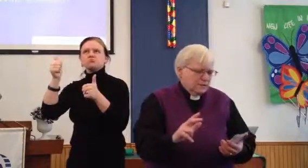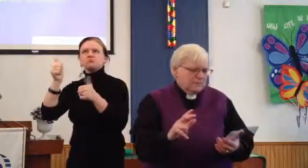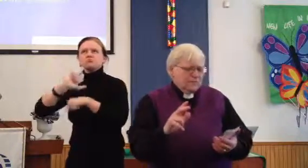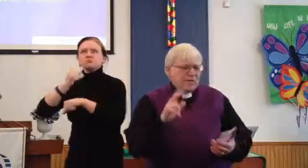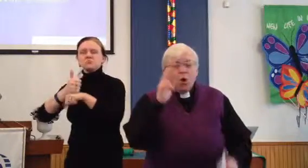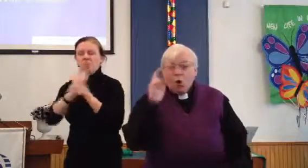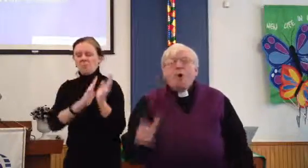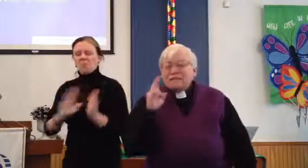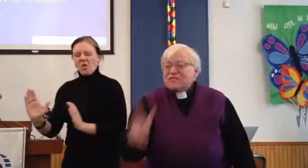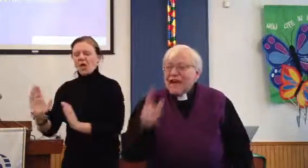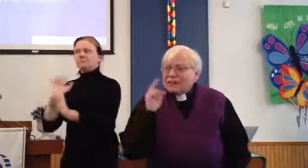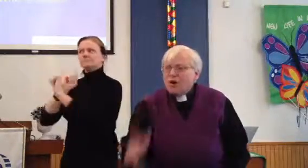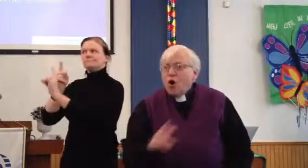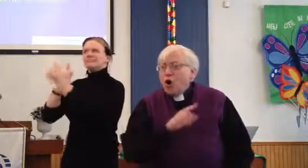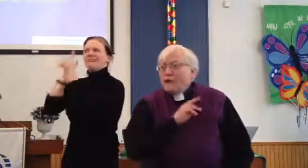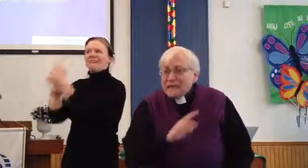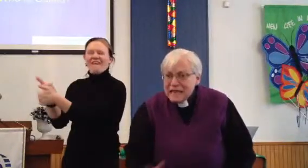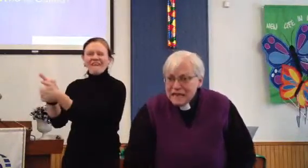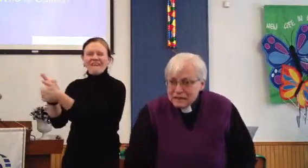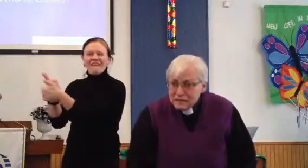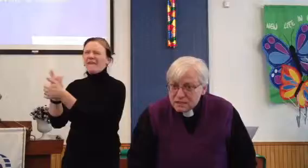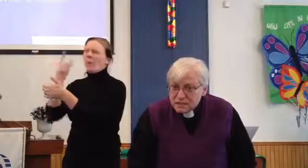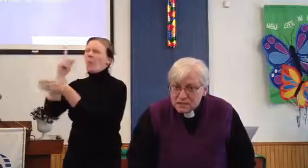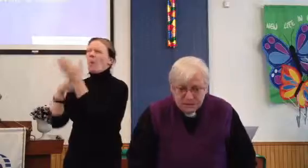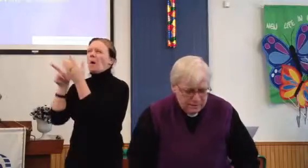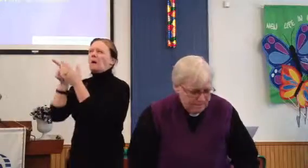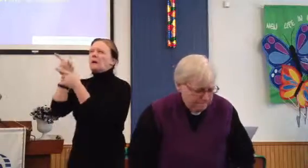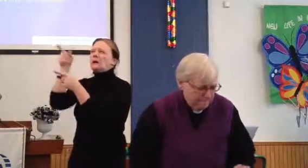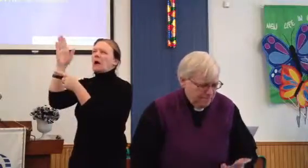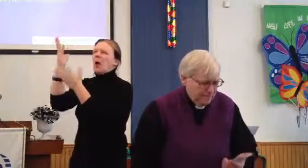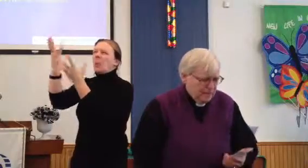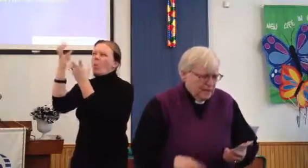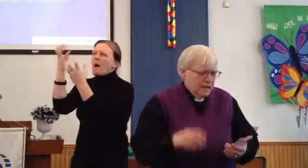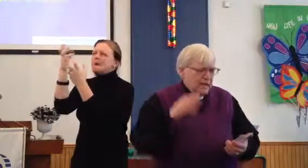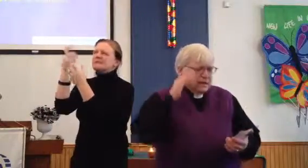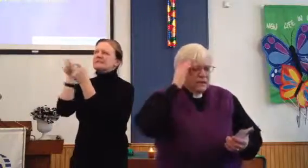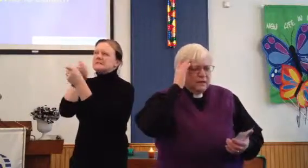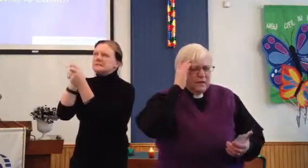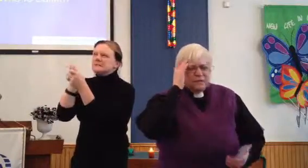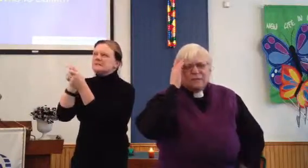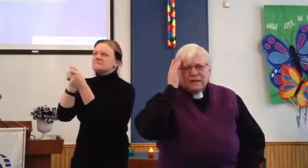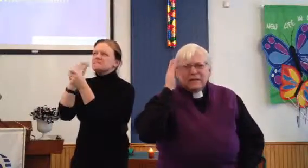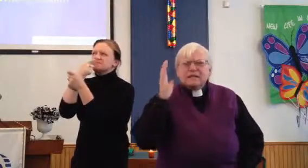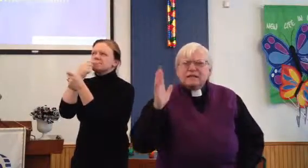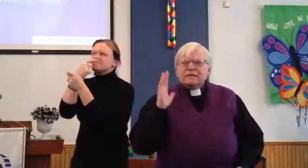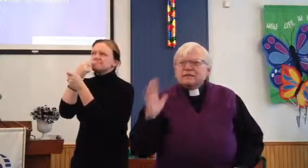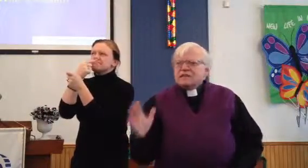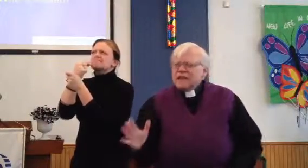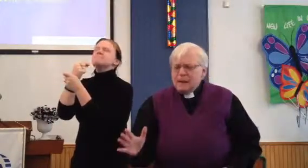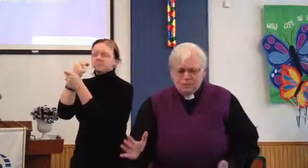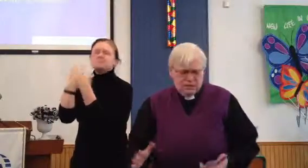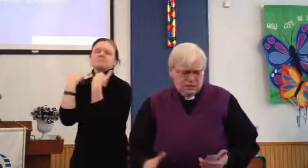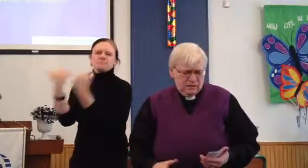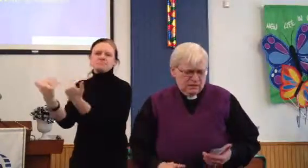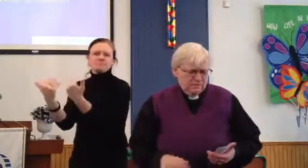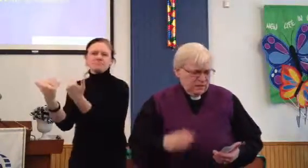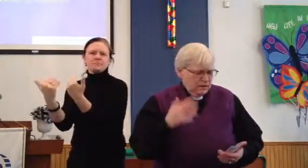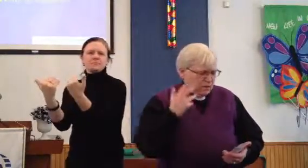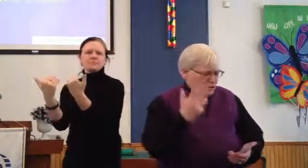what that call is. And to begin to take the steps to